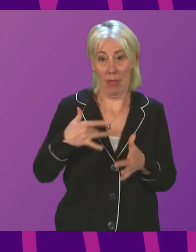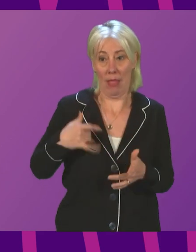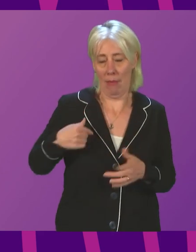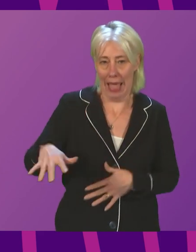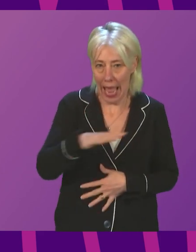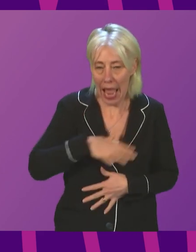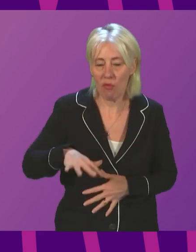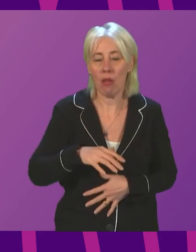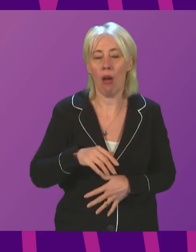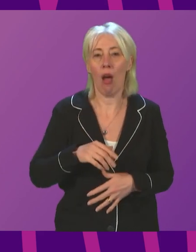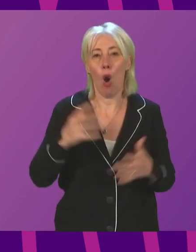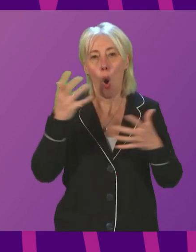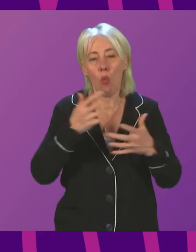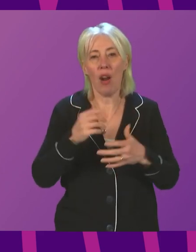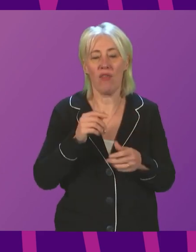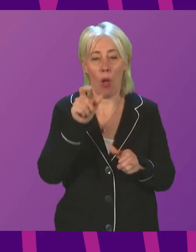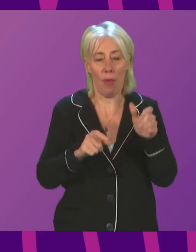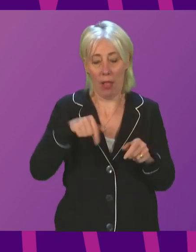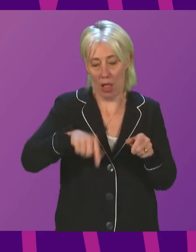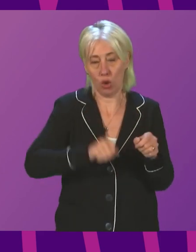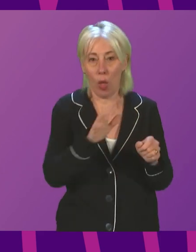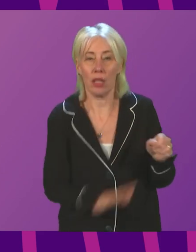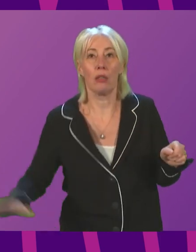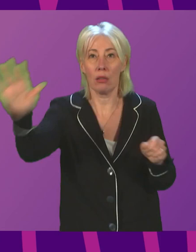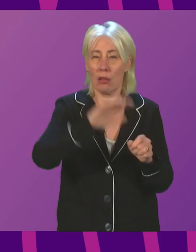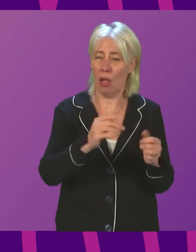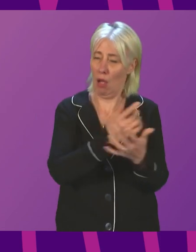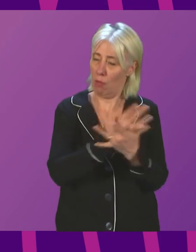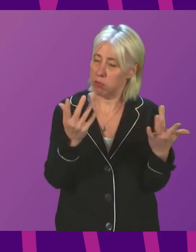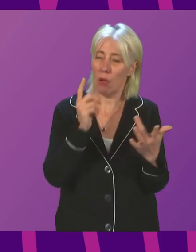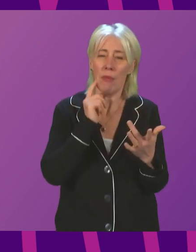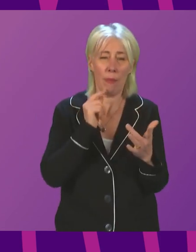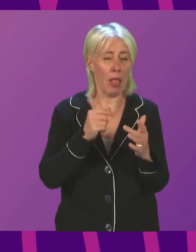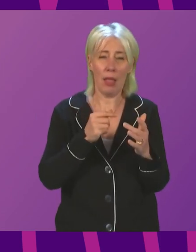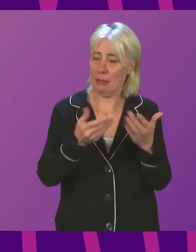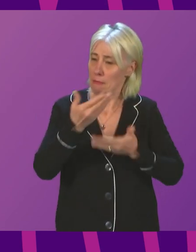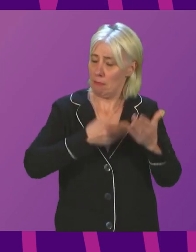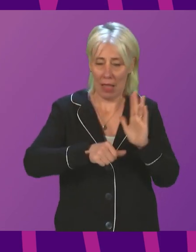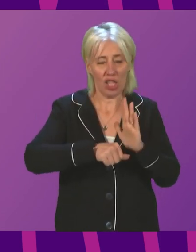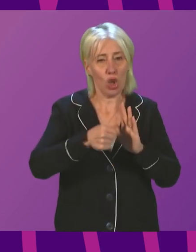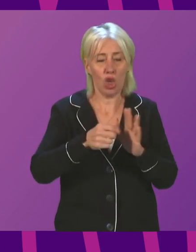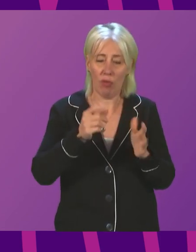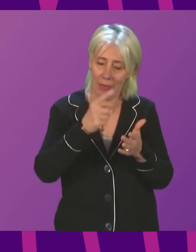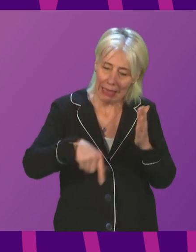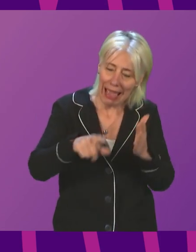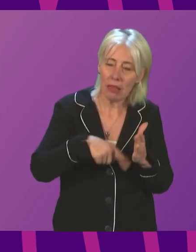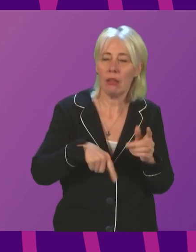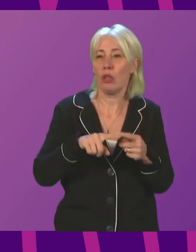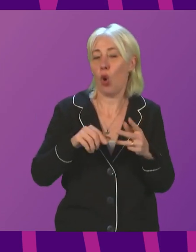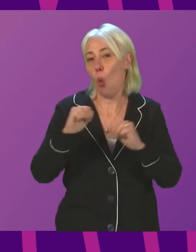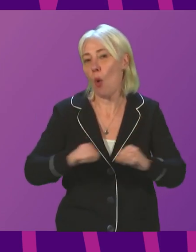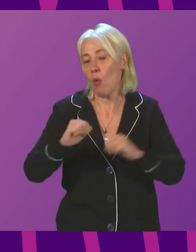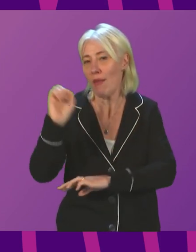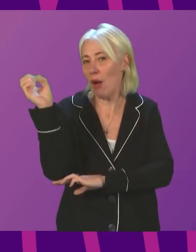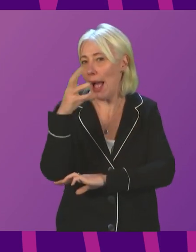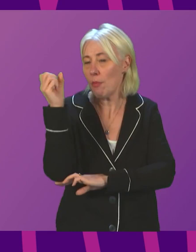who need it to be delivering. I have countless stories of people having their surgery cancelled and unacceptable delays in waiting for ambulances. The